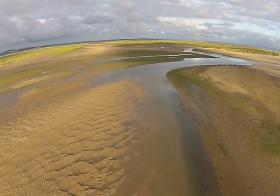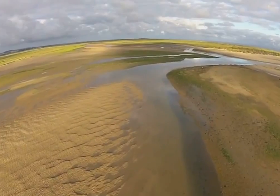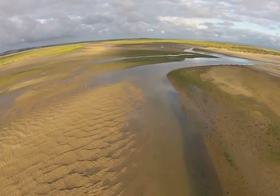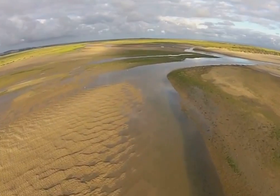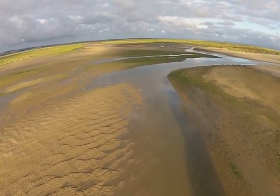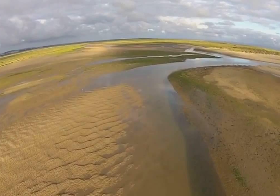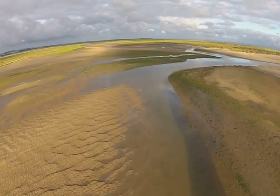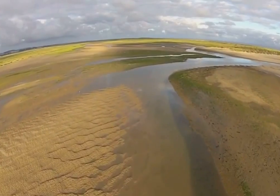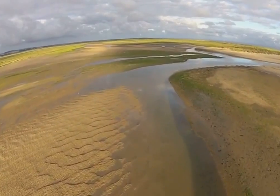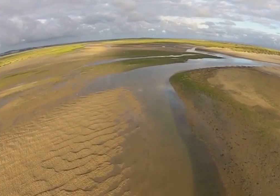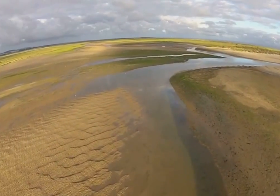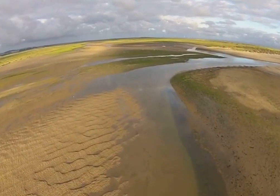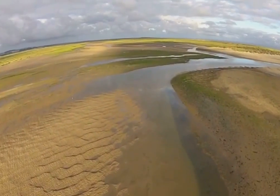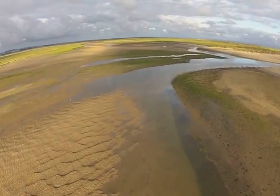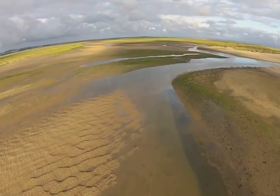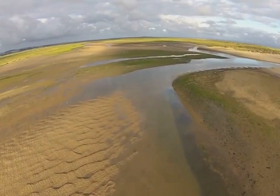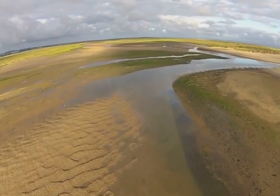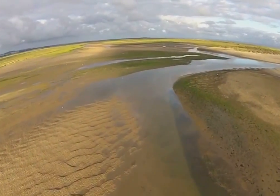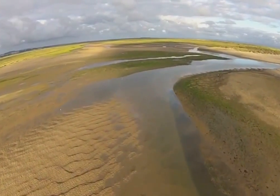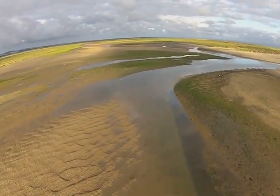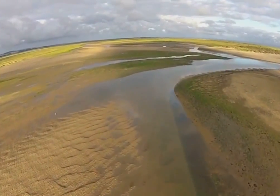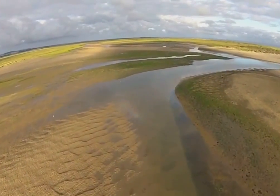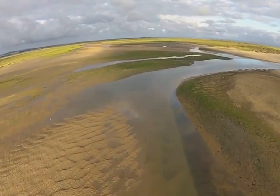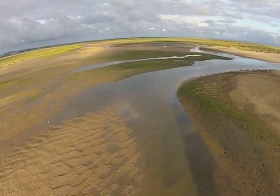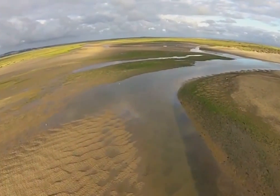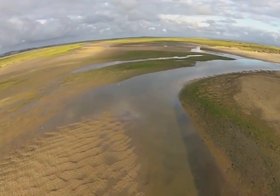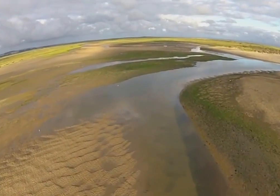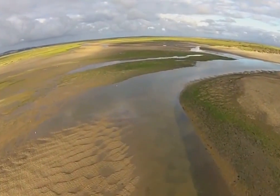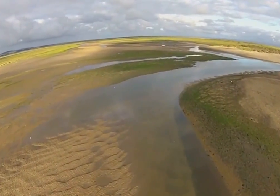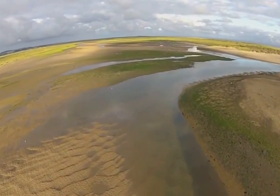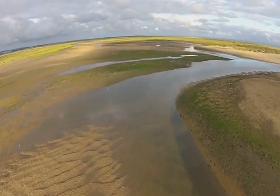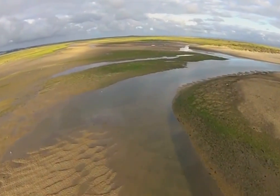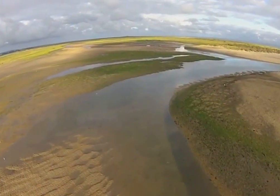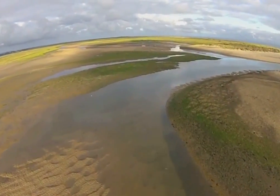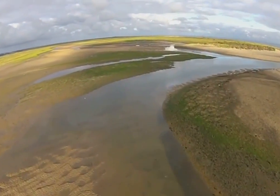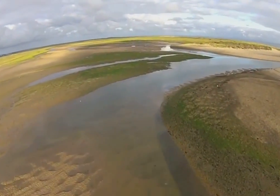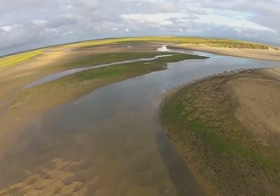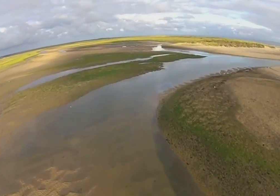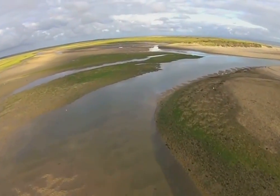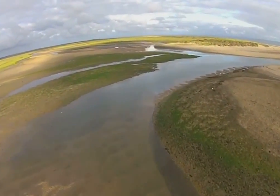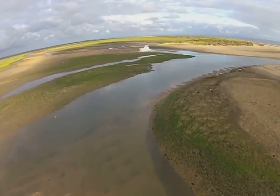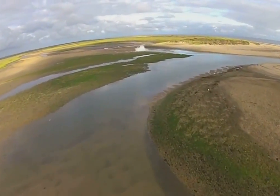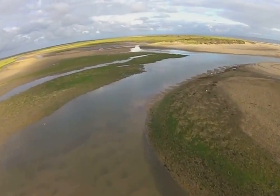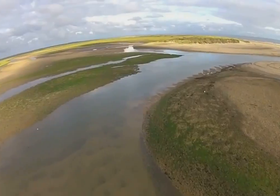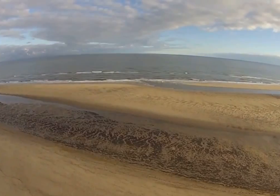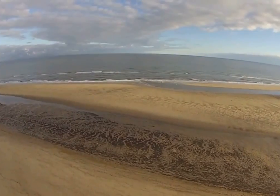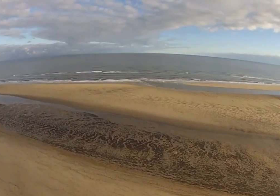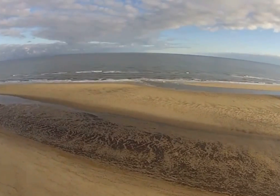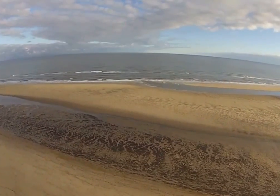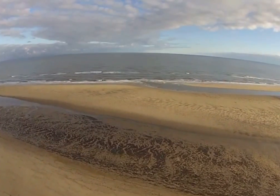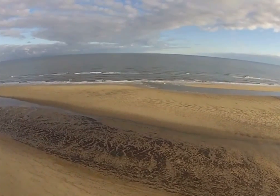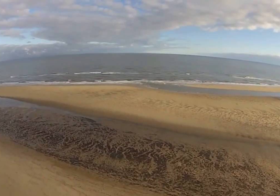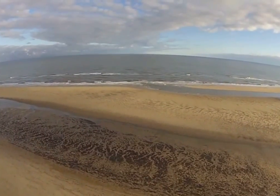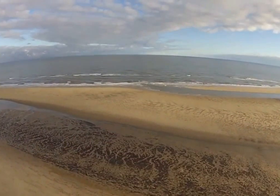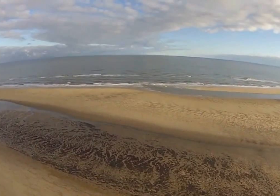Therefore, it is so that this estuary is subject to waves and tides from the ocean